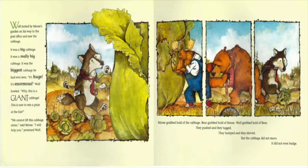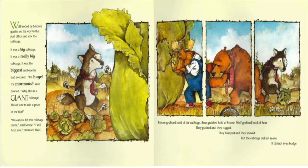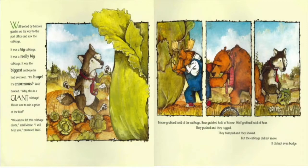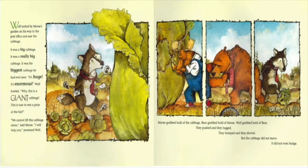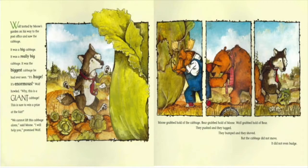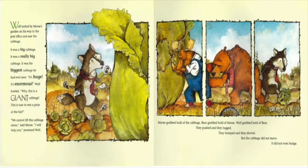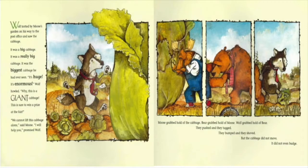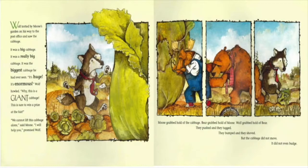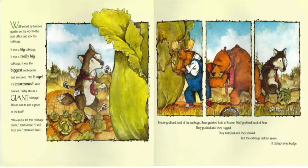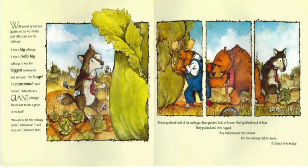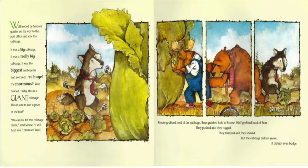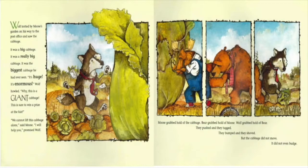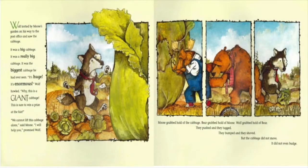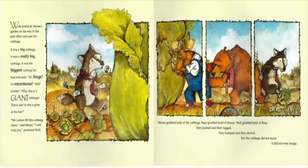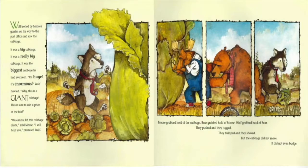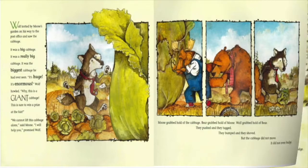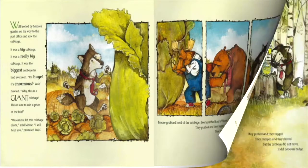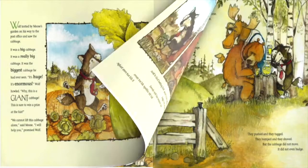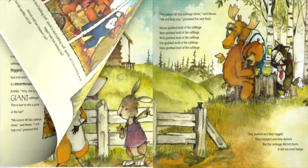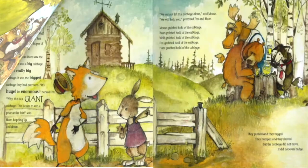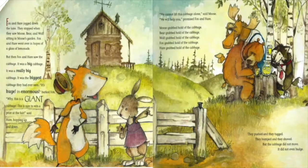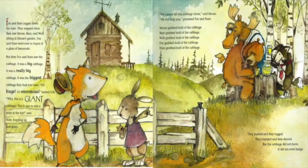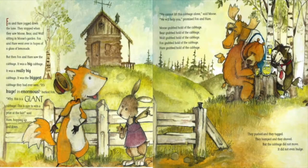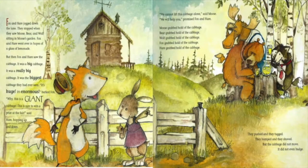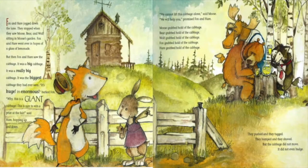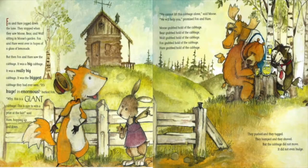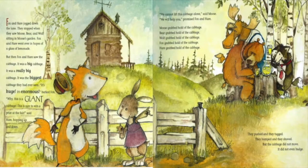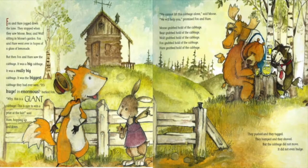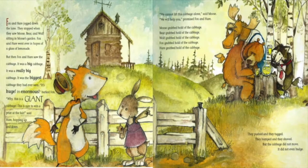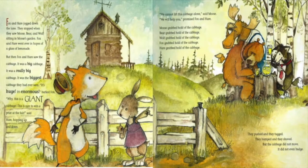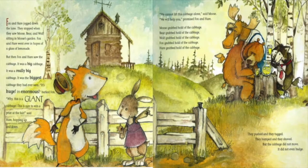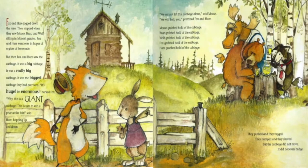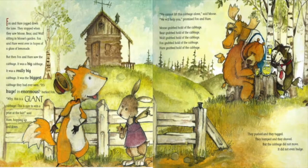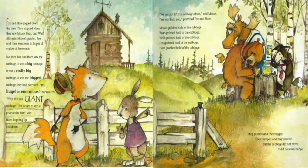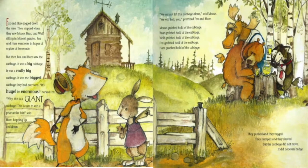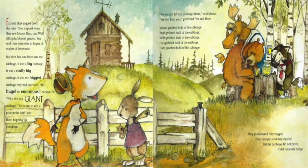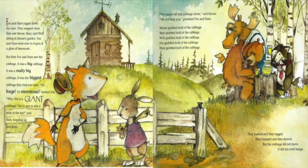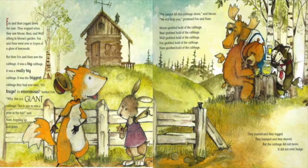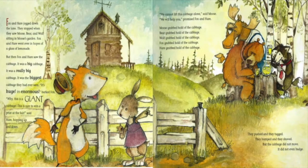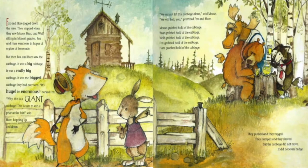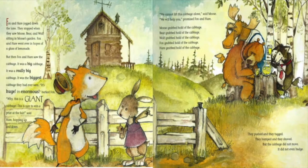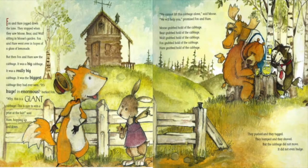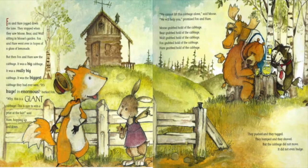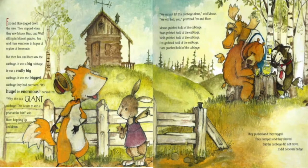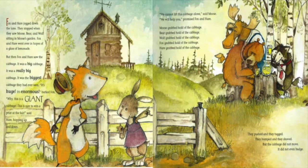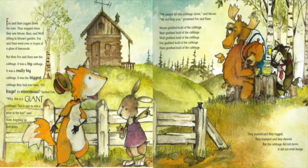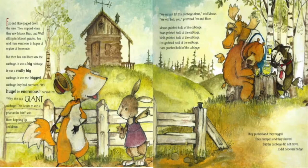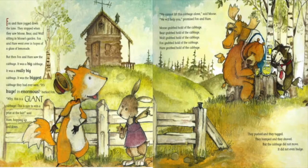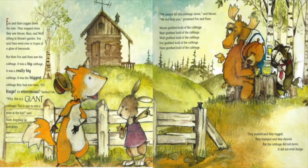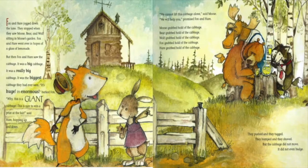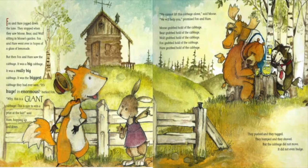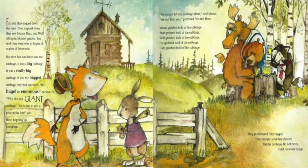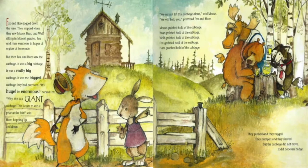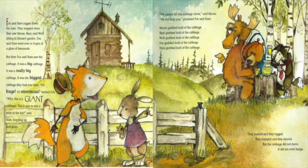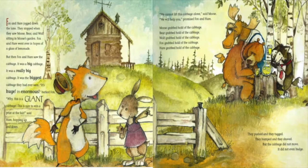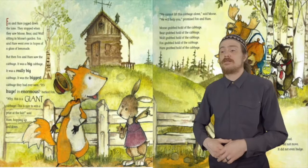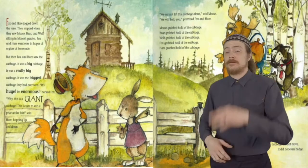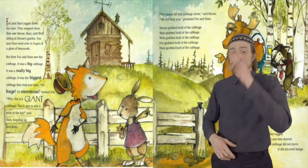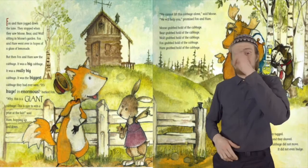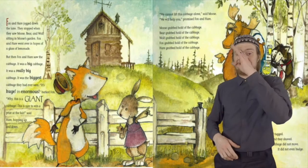It did not even budge. Fox and Hare jogged down the lane. They stopped when they saw Moose, Bear, and Wolf sitting in